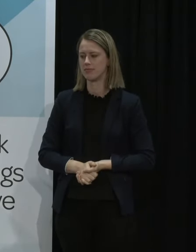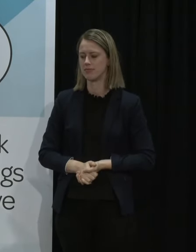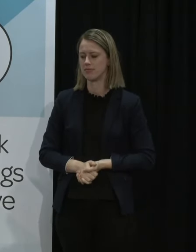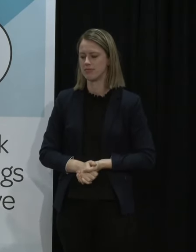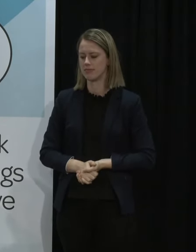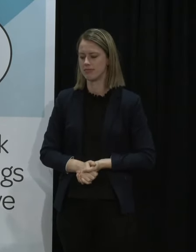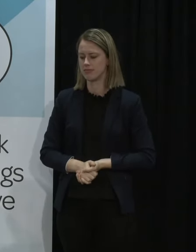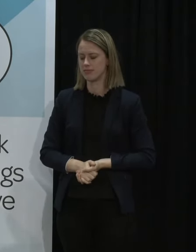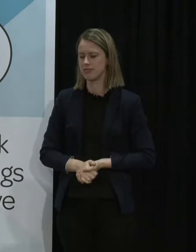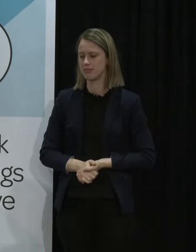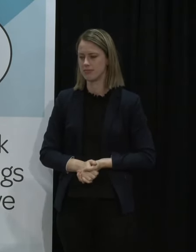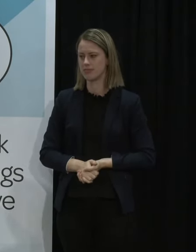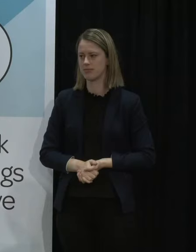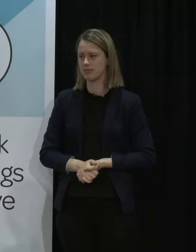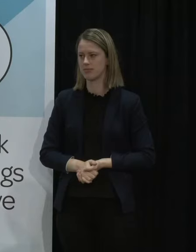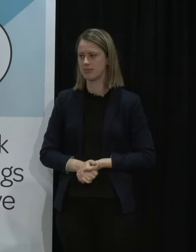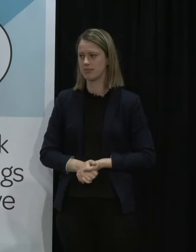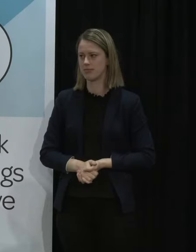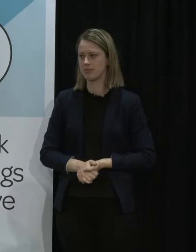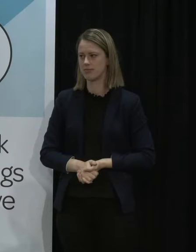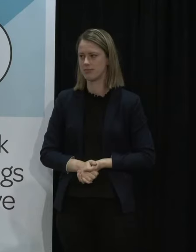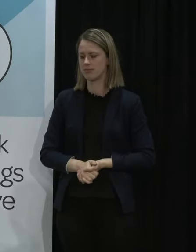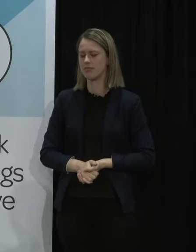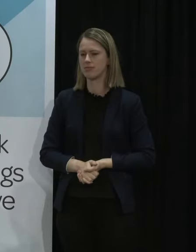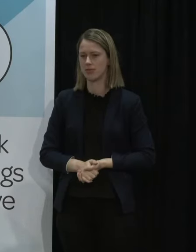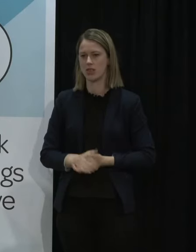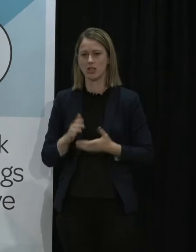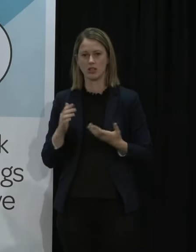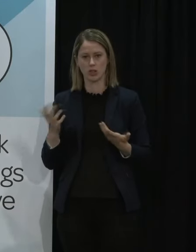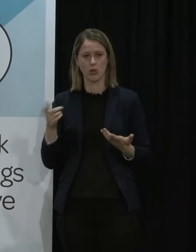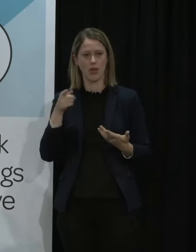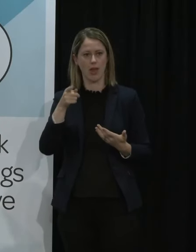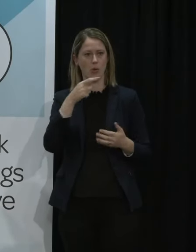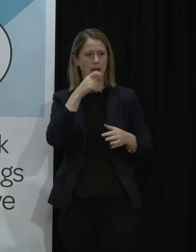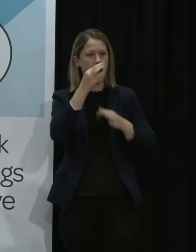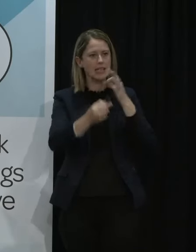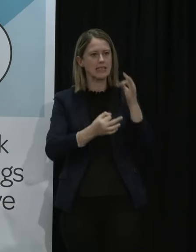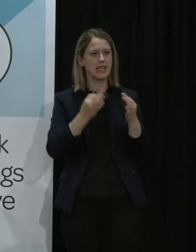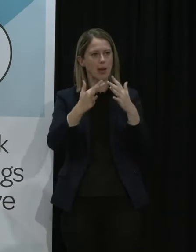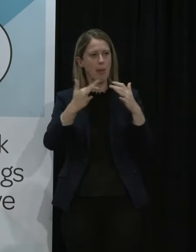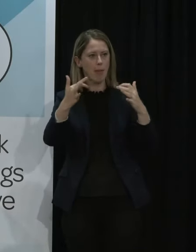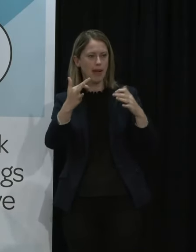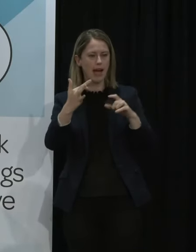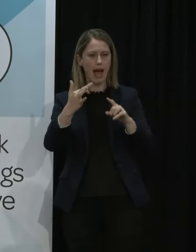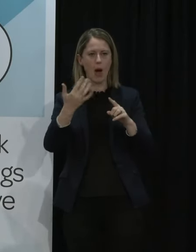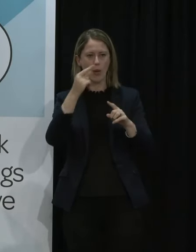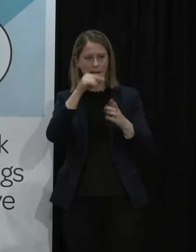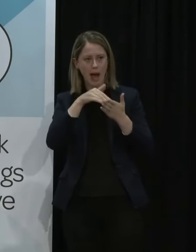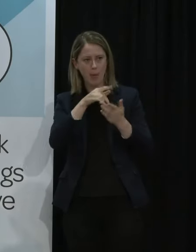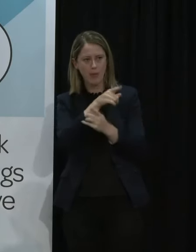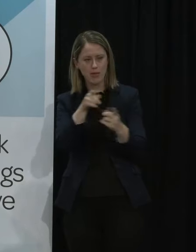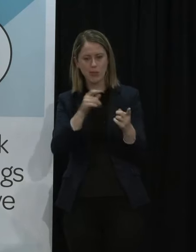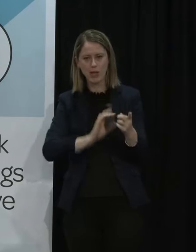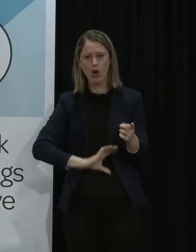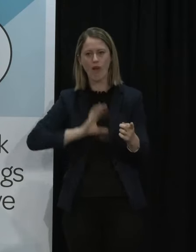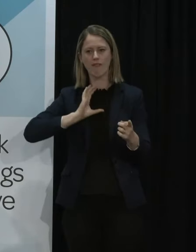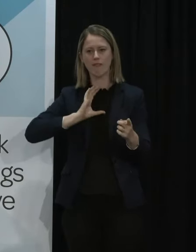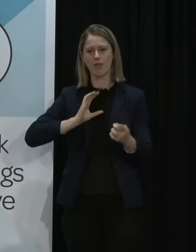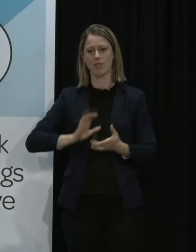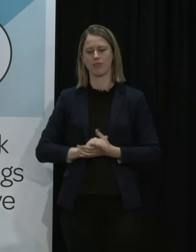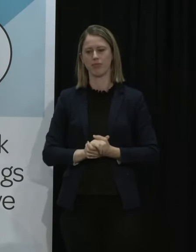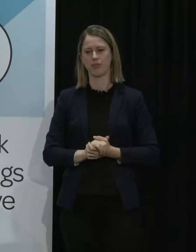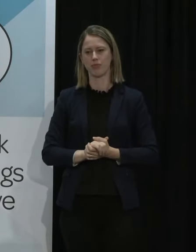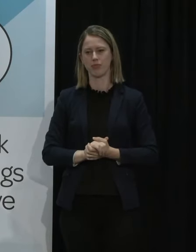putting out a range of questions to the public around what's going to continue to increase public confidence and so